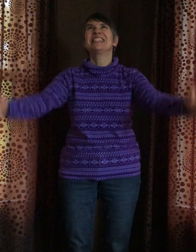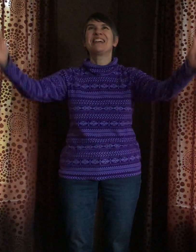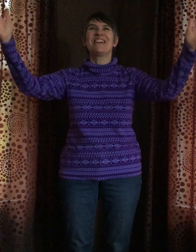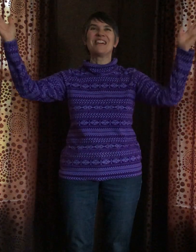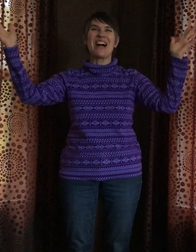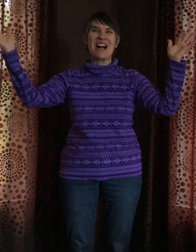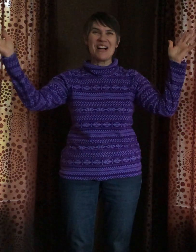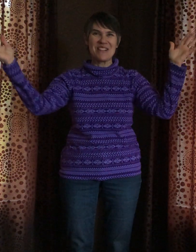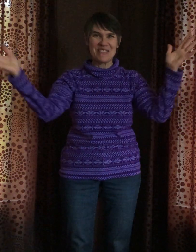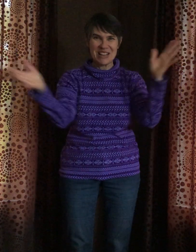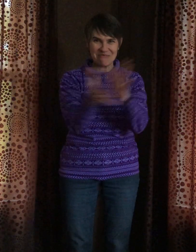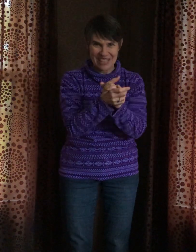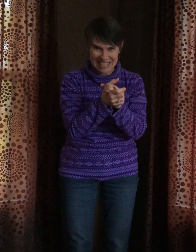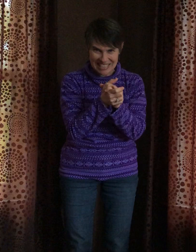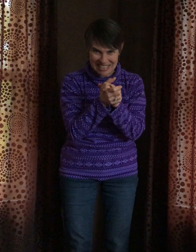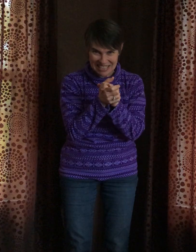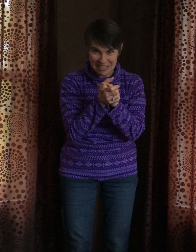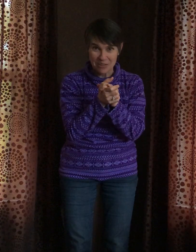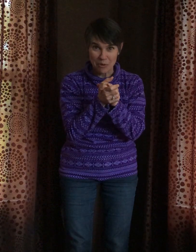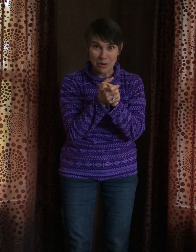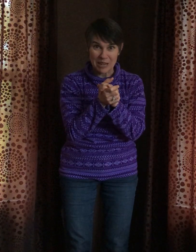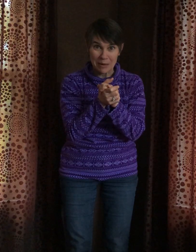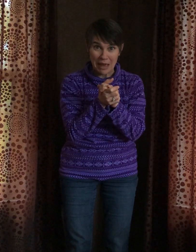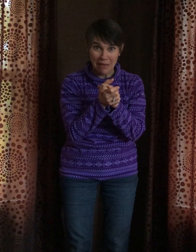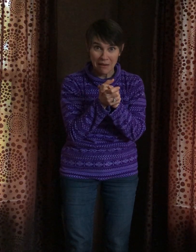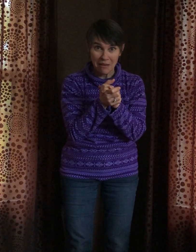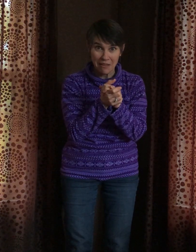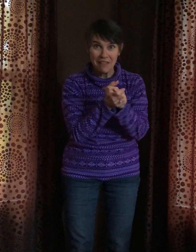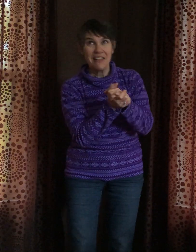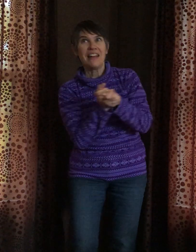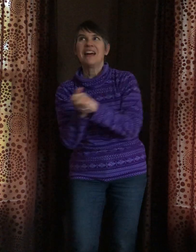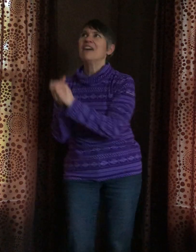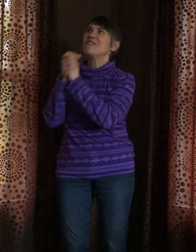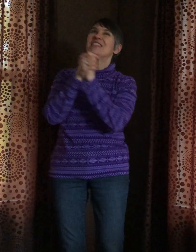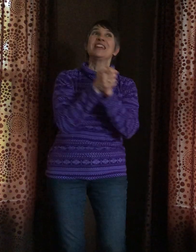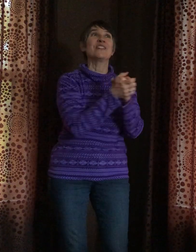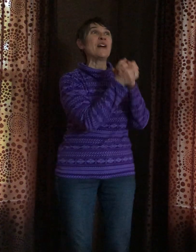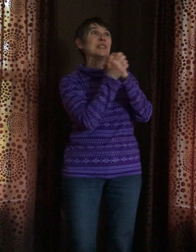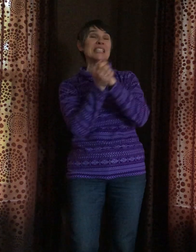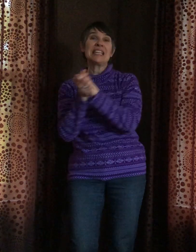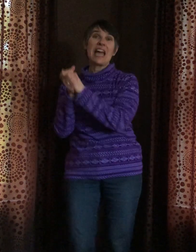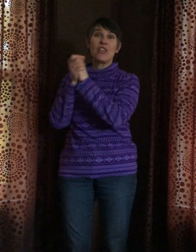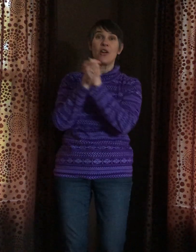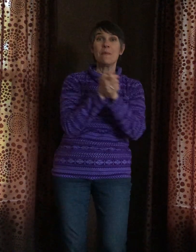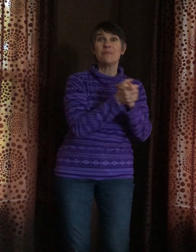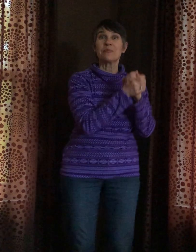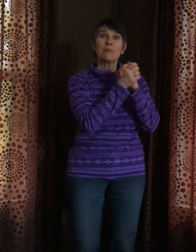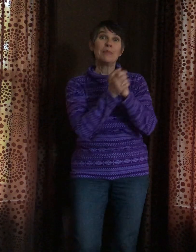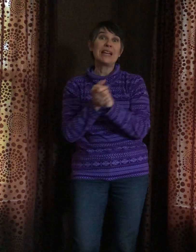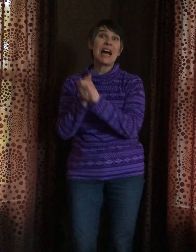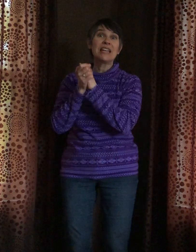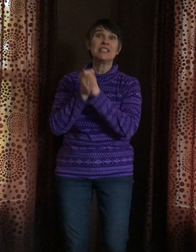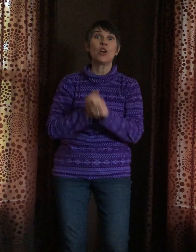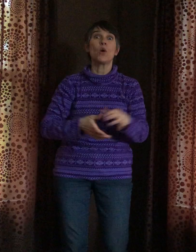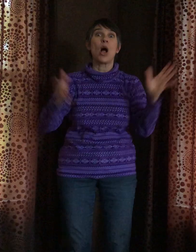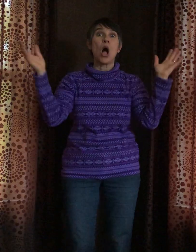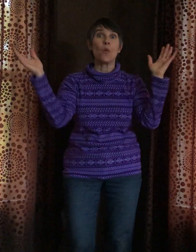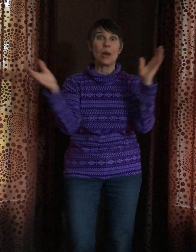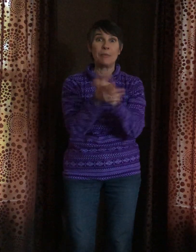all one place one more time together everything grows together because you're all one